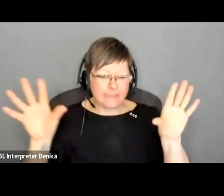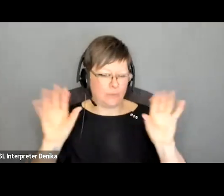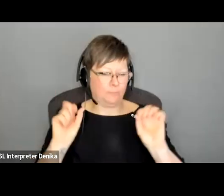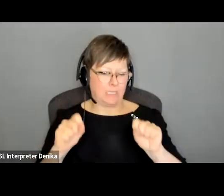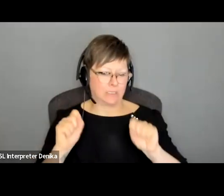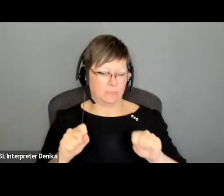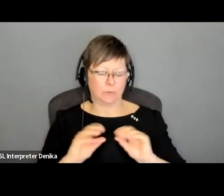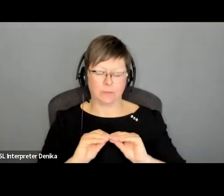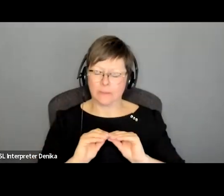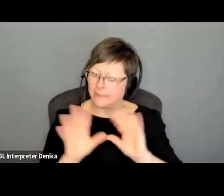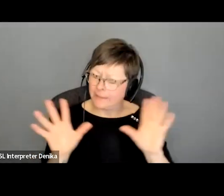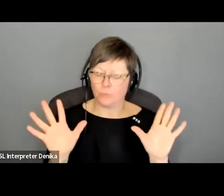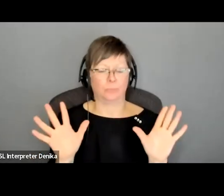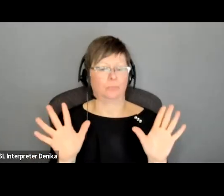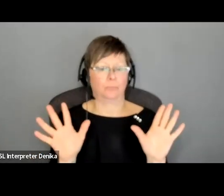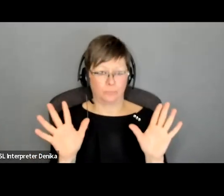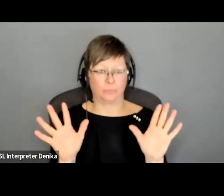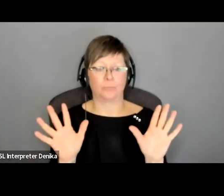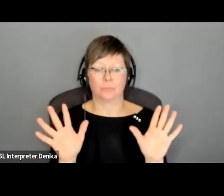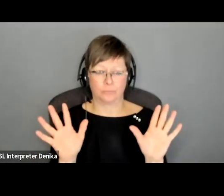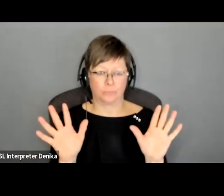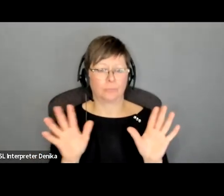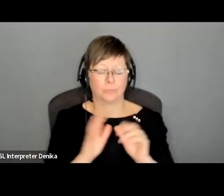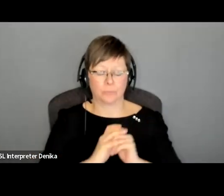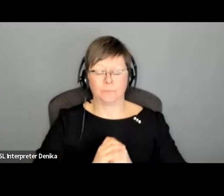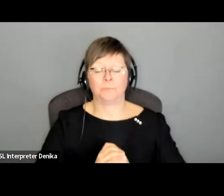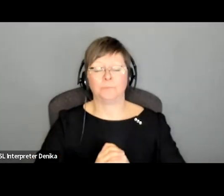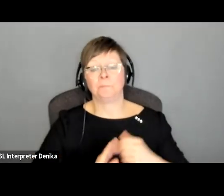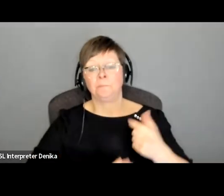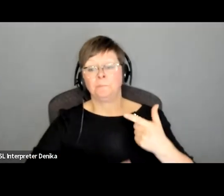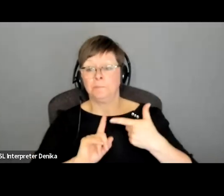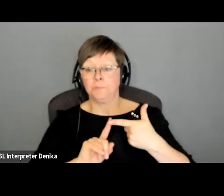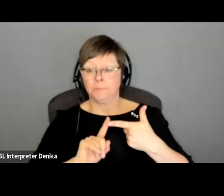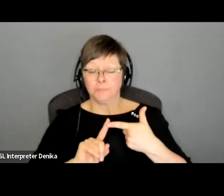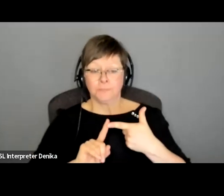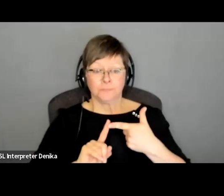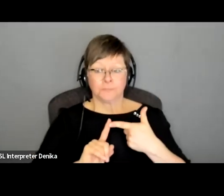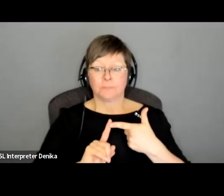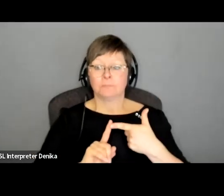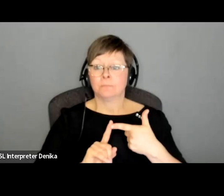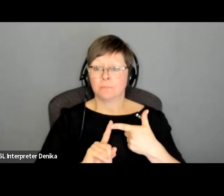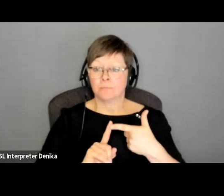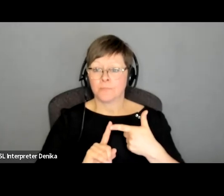um make sure that you are invested in